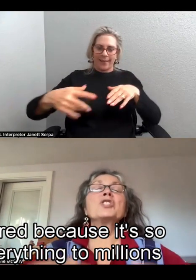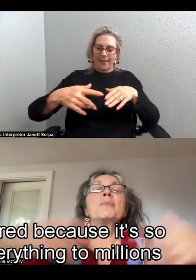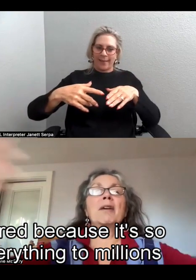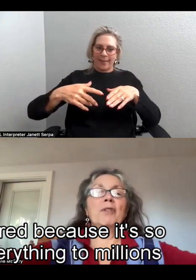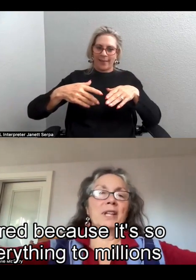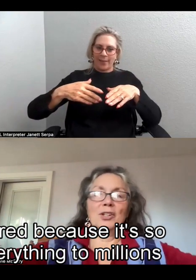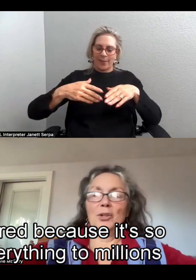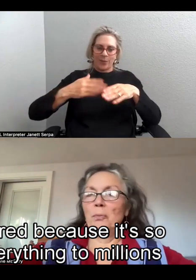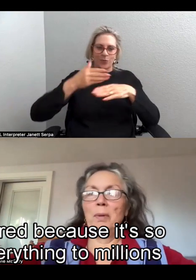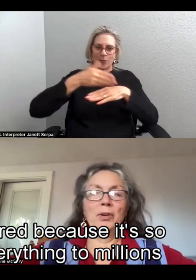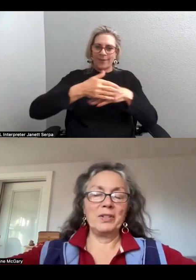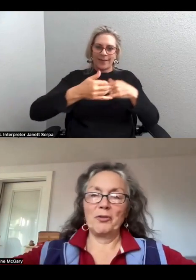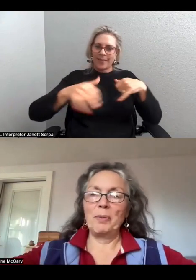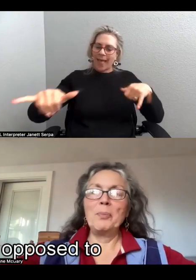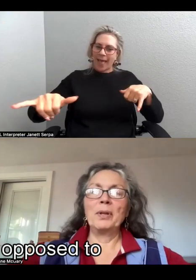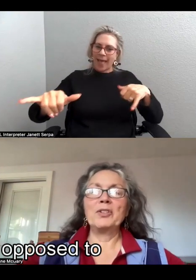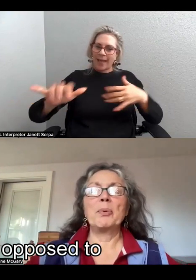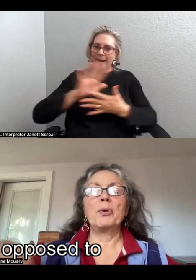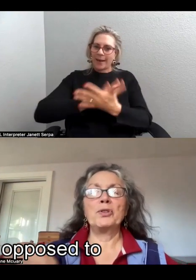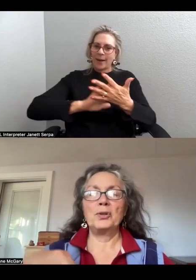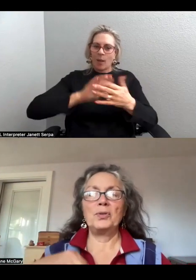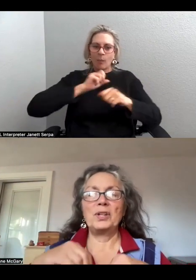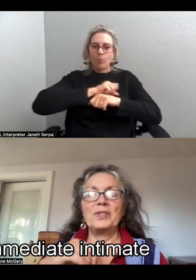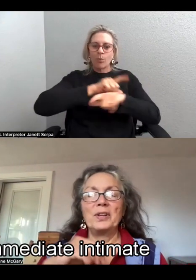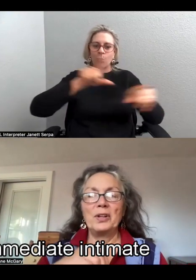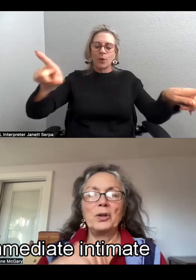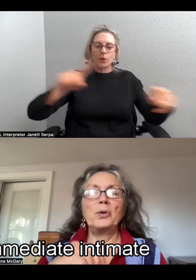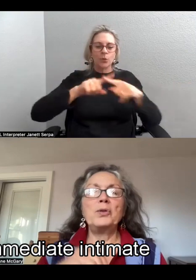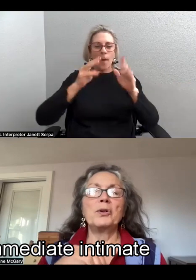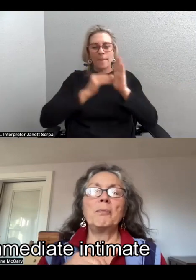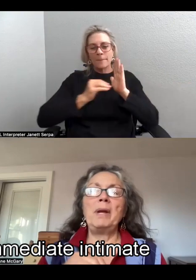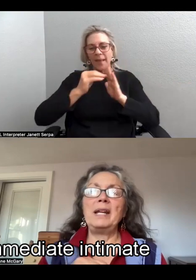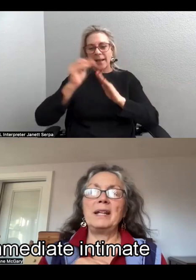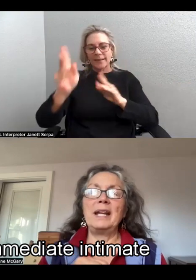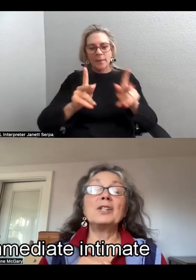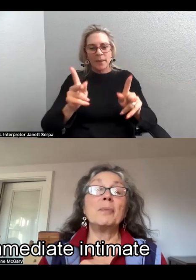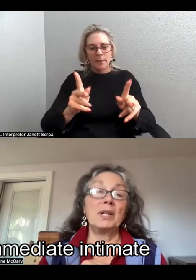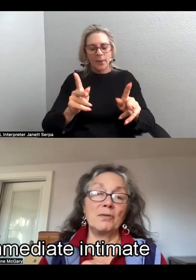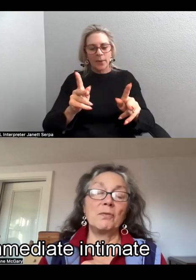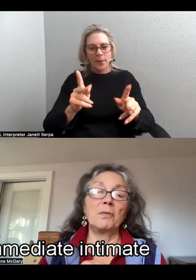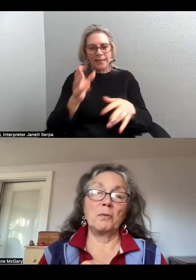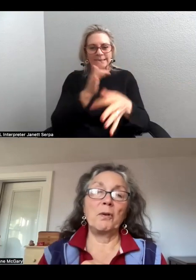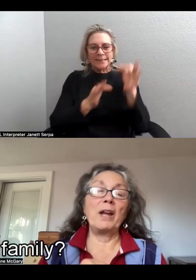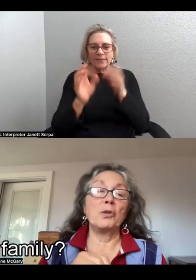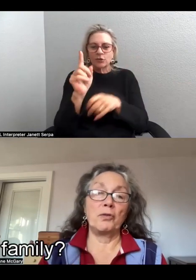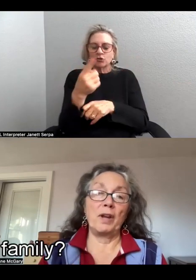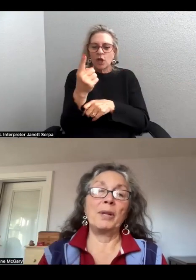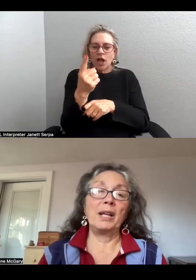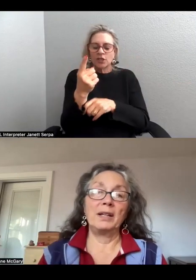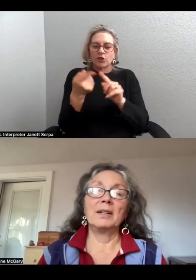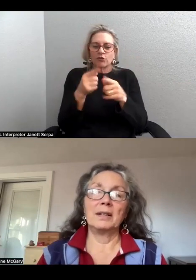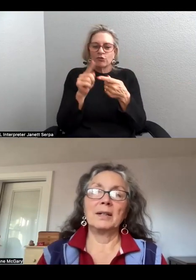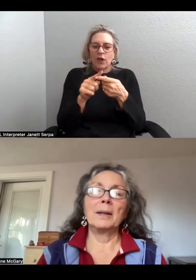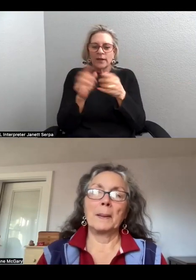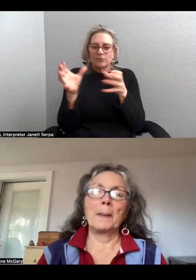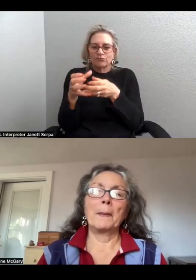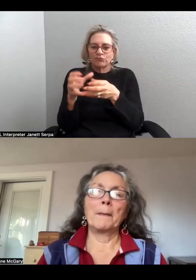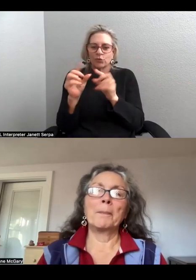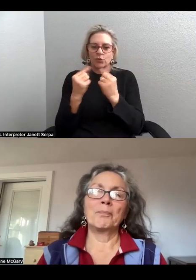transmit everything to millions of people, as opposed to just who's your immediate intimate friend or family.